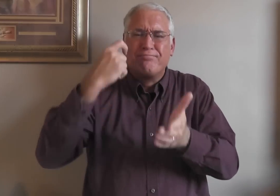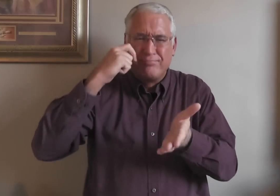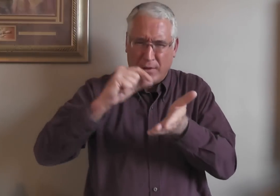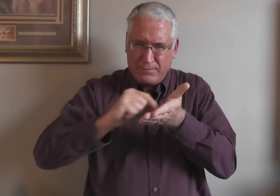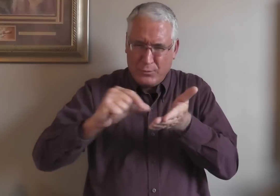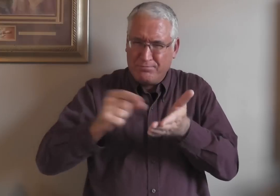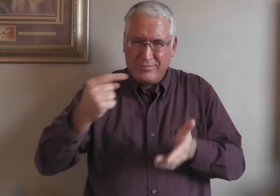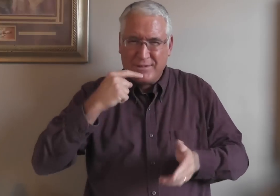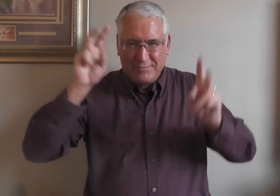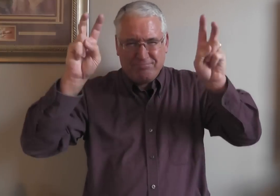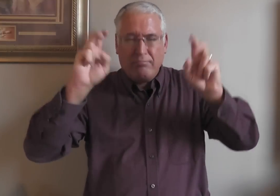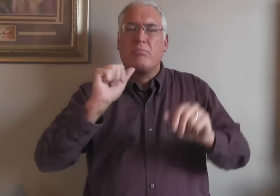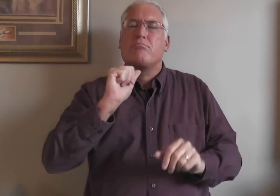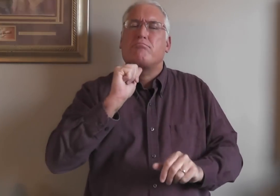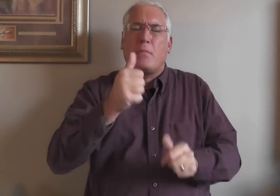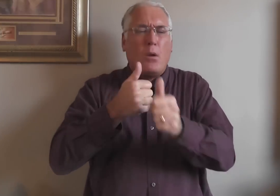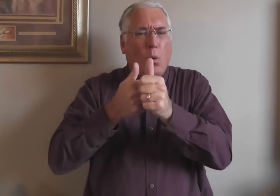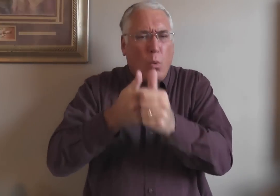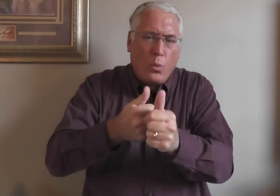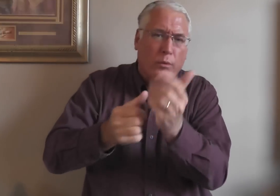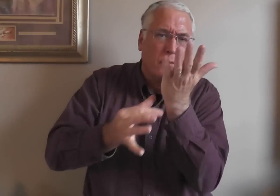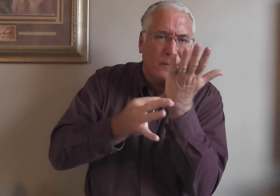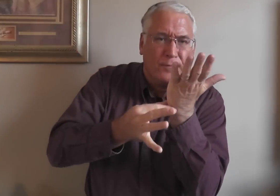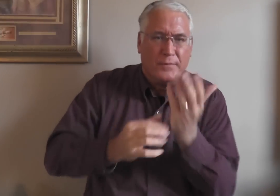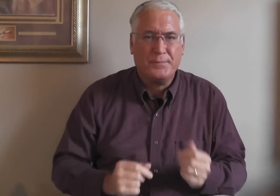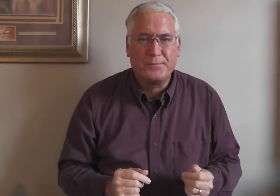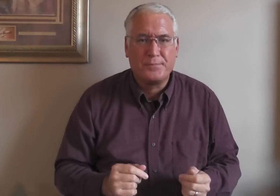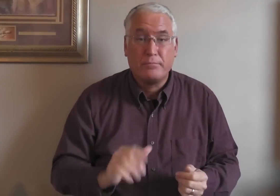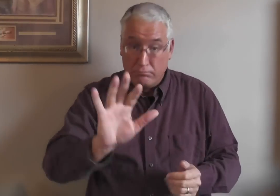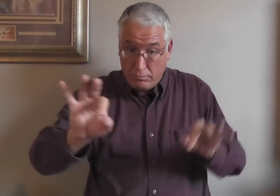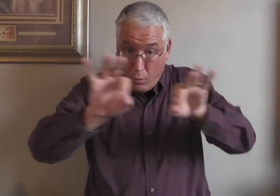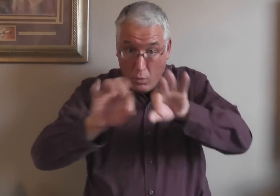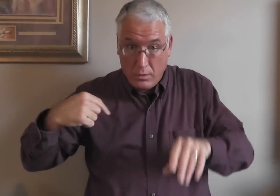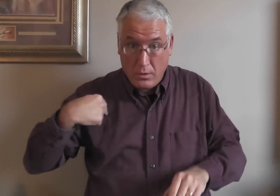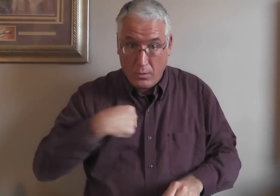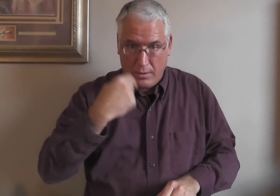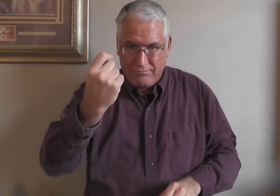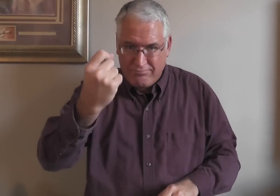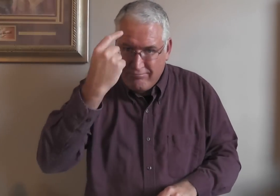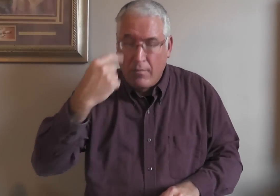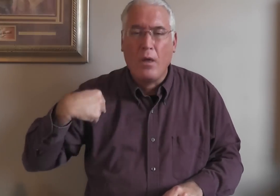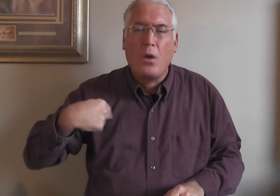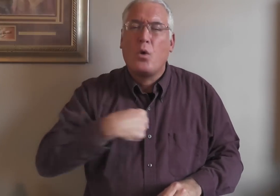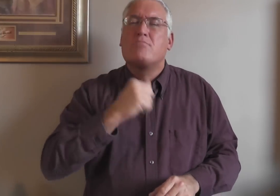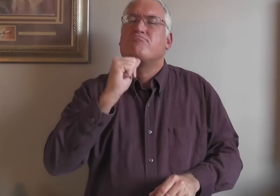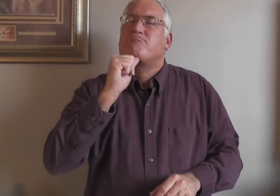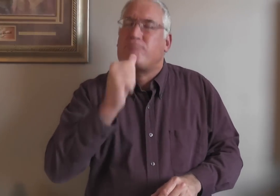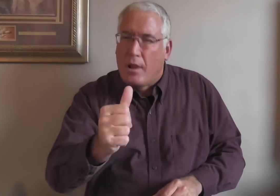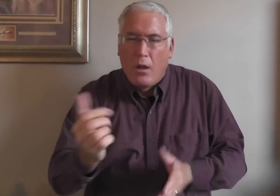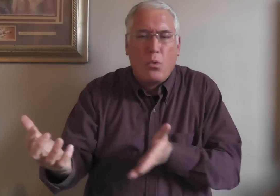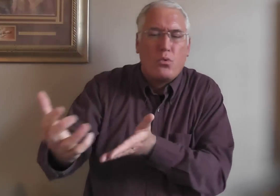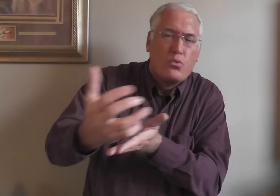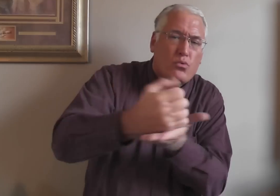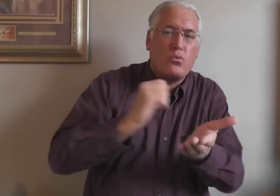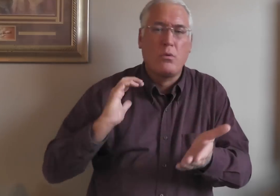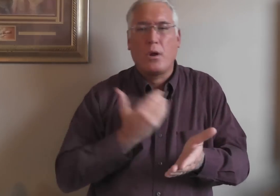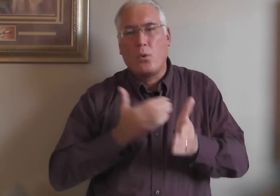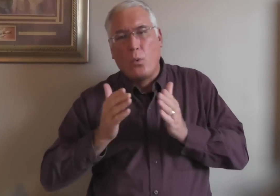You notice in the verse, it says that we do not walk according to the flesh. It's important that we understand this, that we do